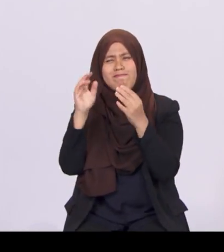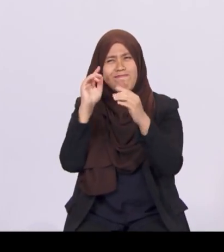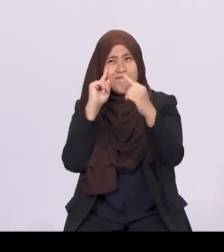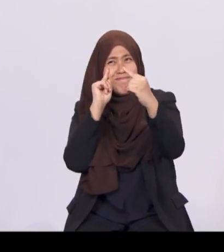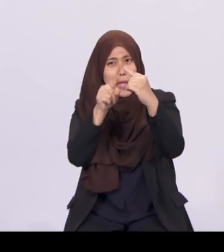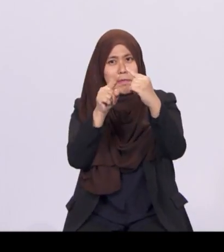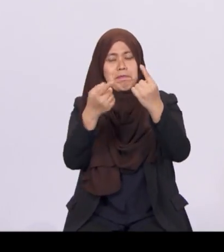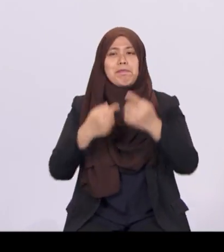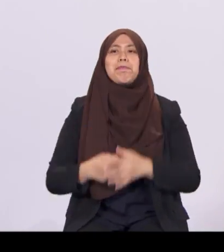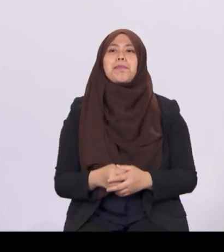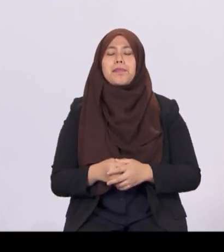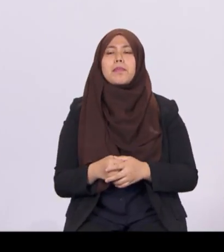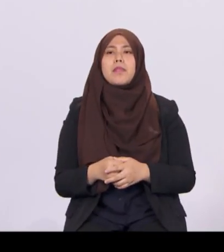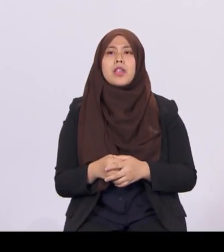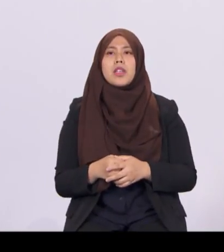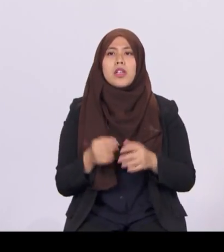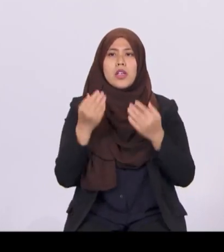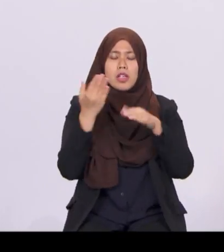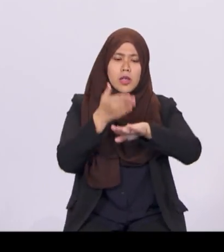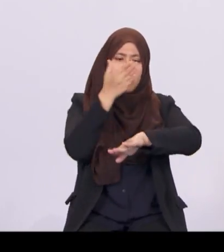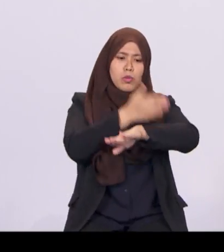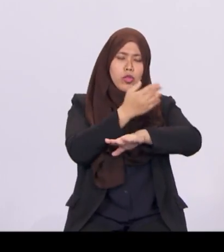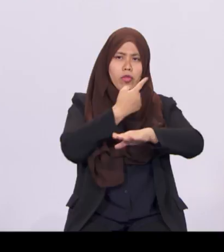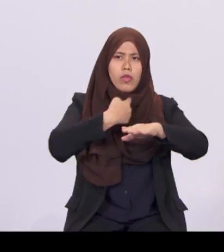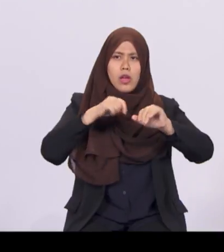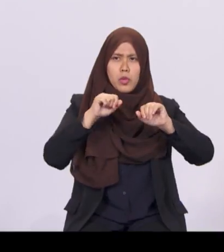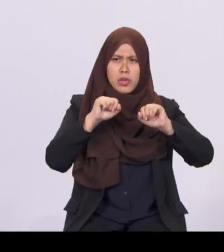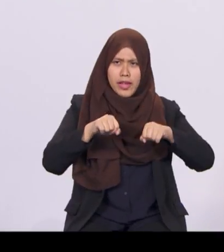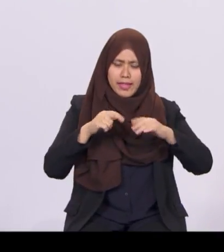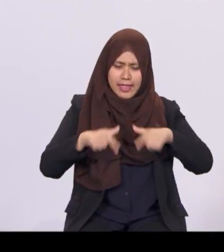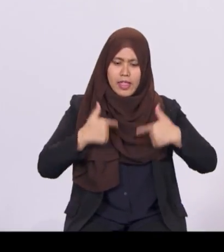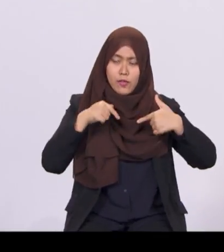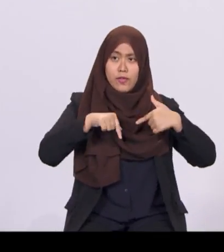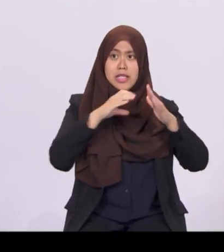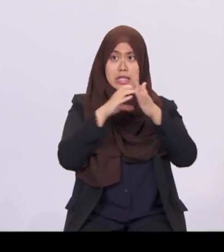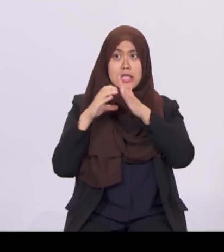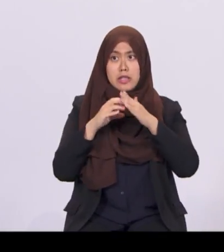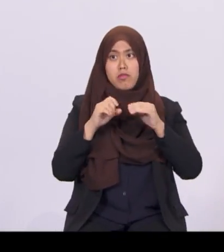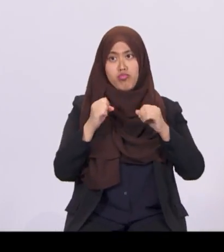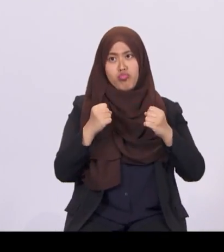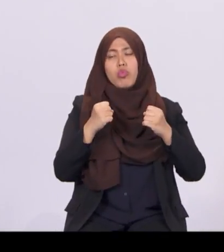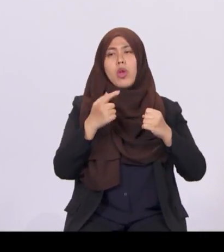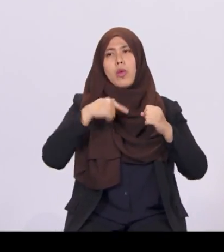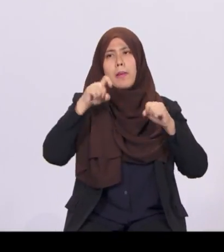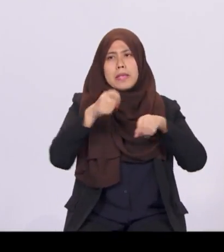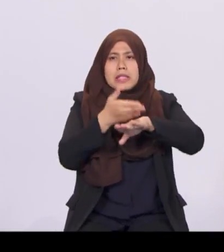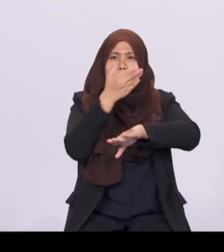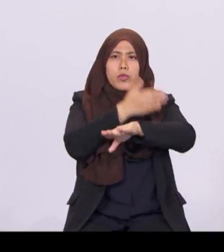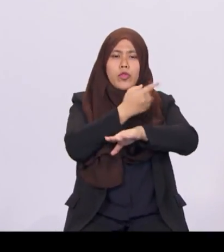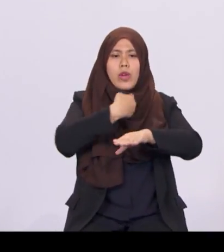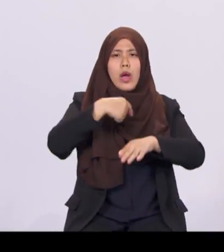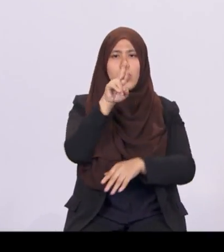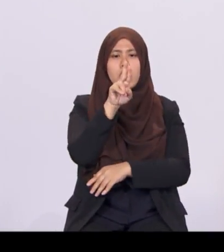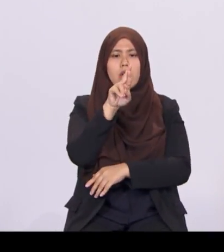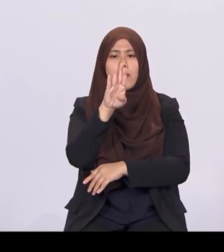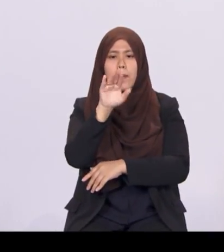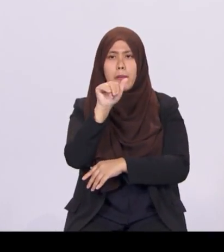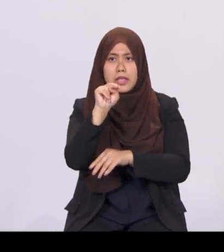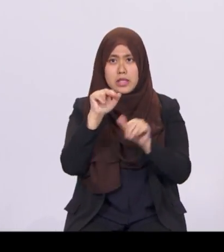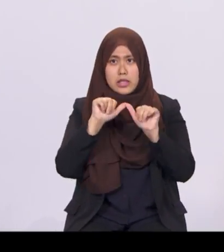To improve our liveability as a city, we must also enhance our urban sustainability and enable our economy to be more